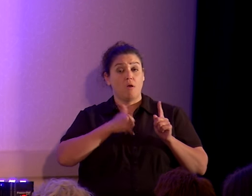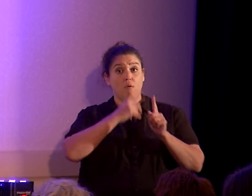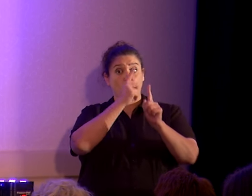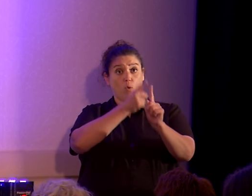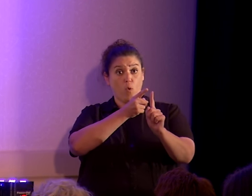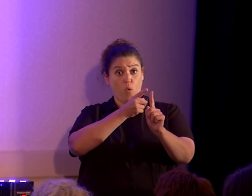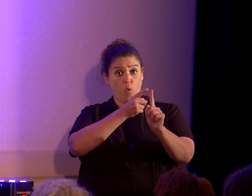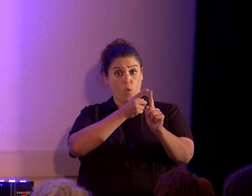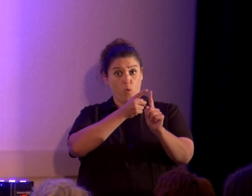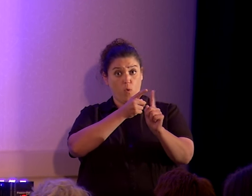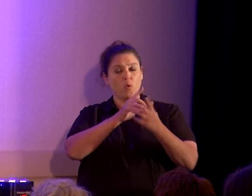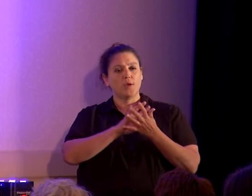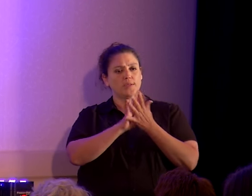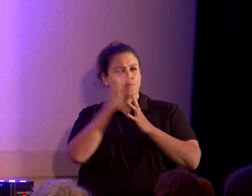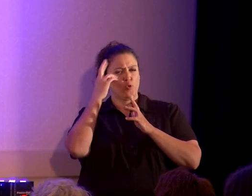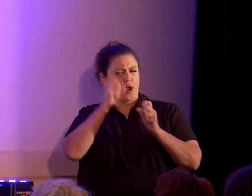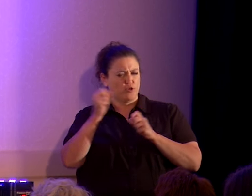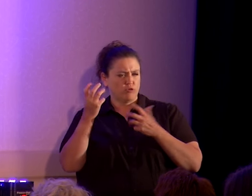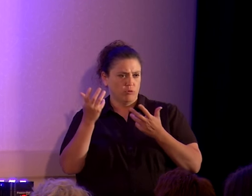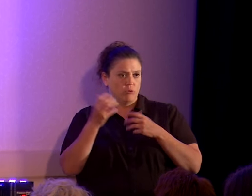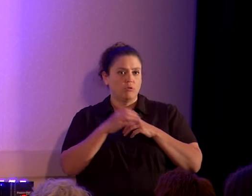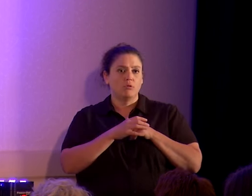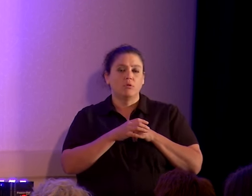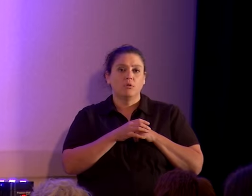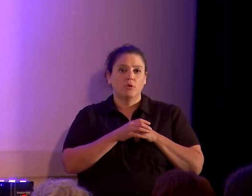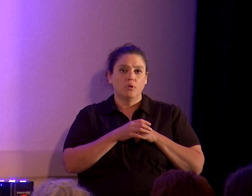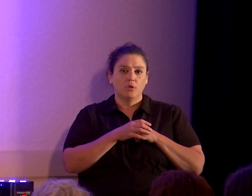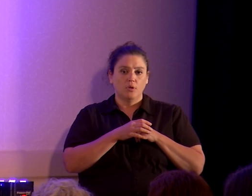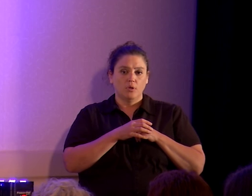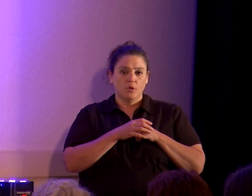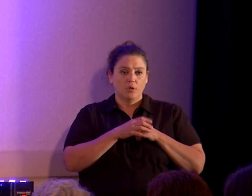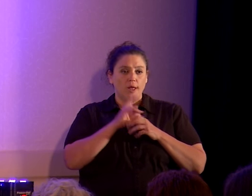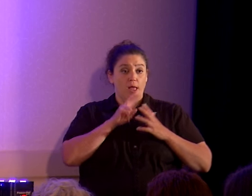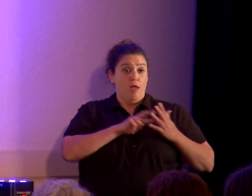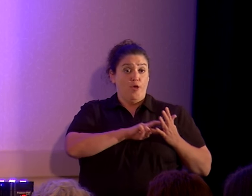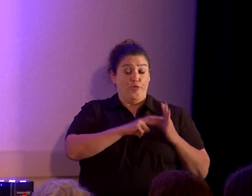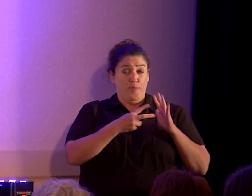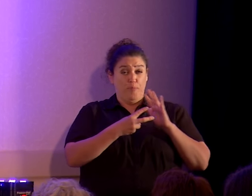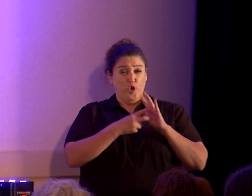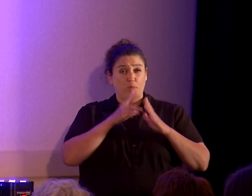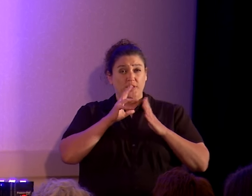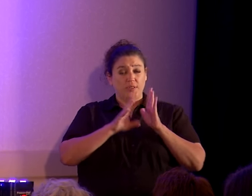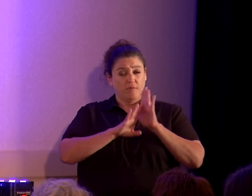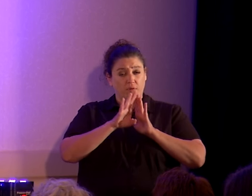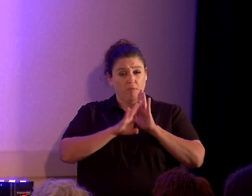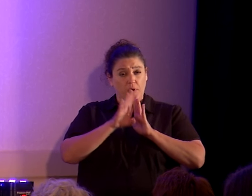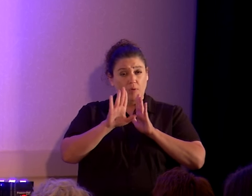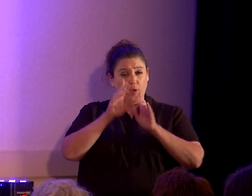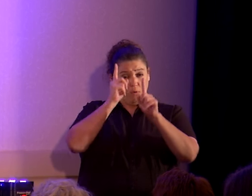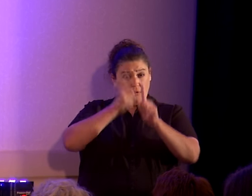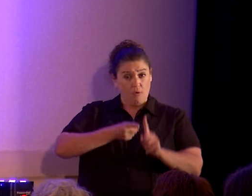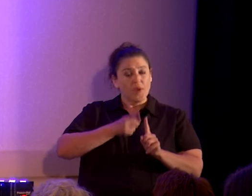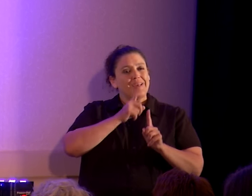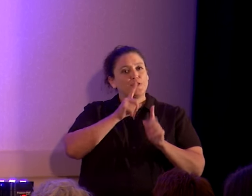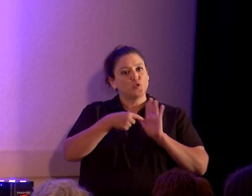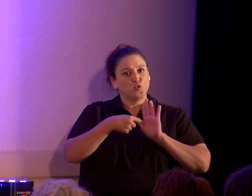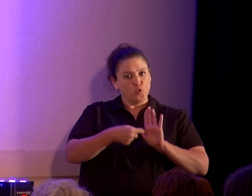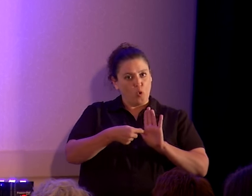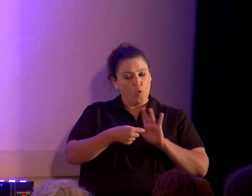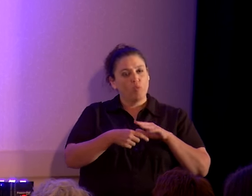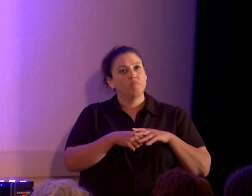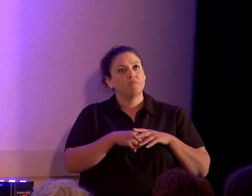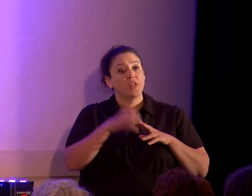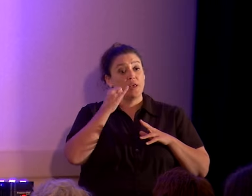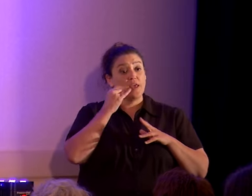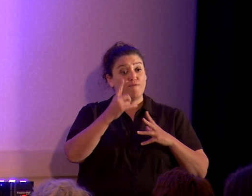is to be rational. And the purpose of constructing an argument is to demonstrate that if you accept